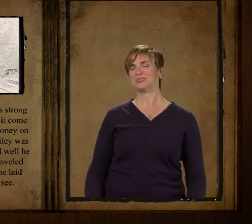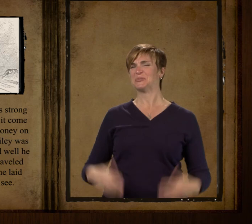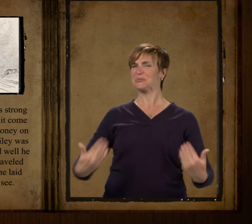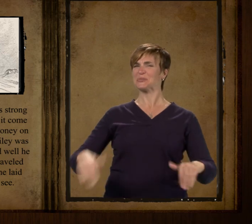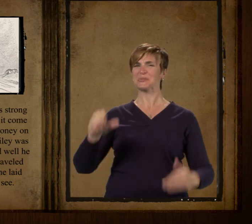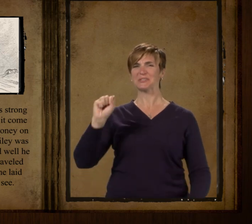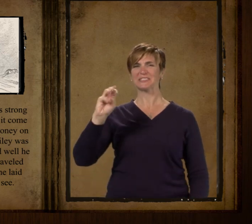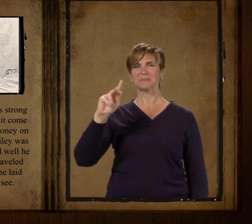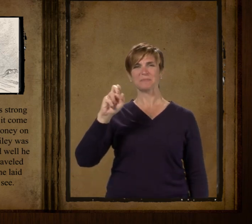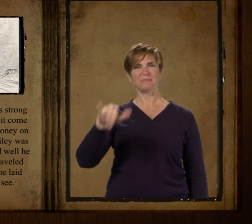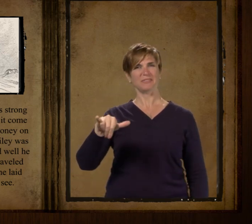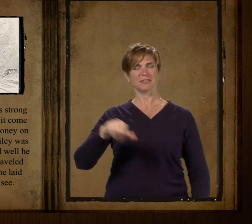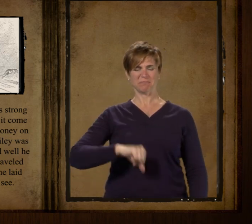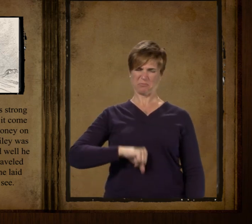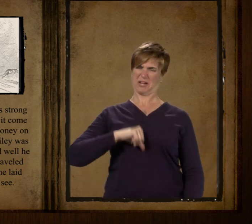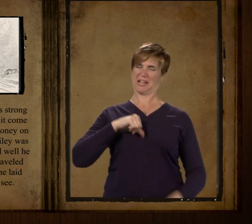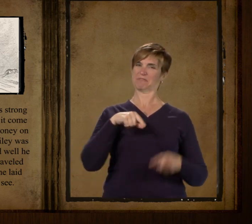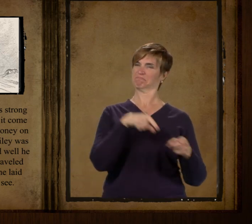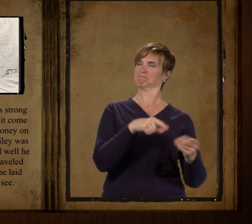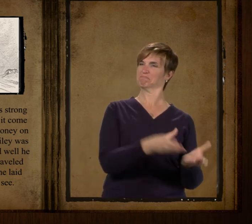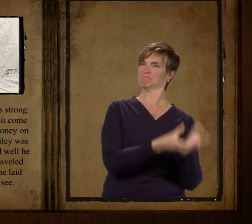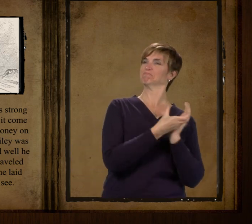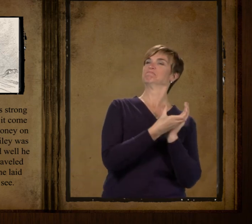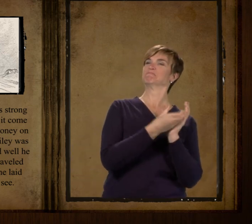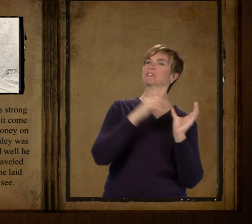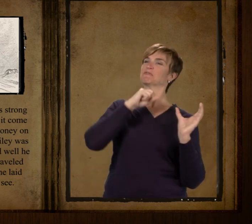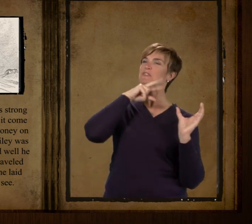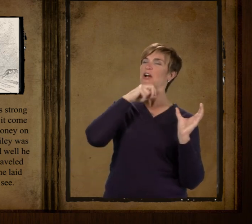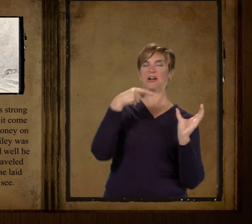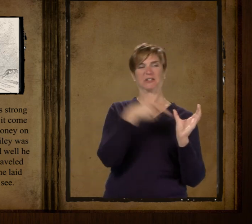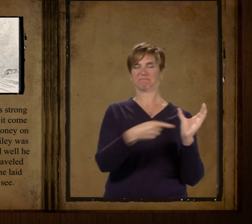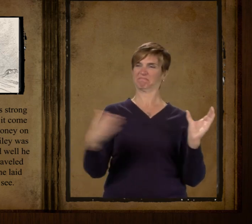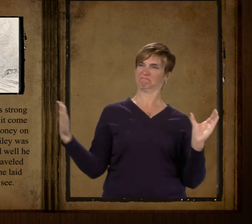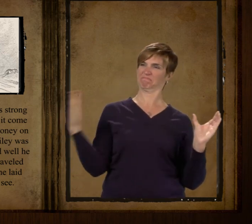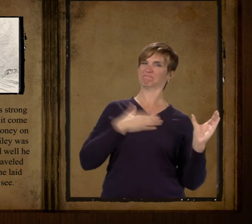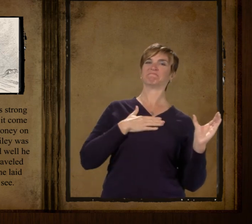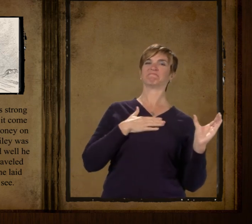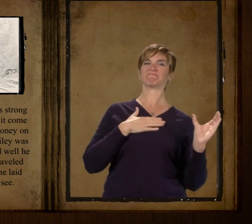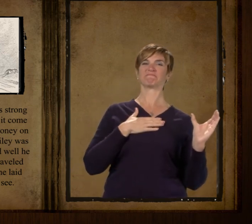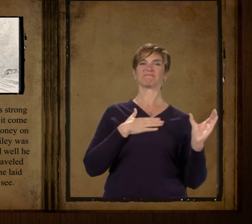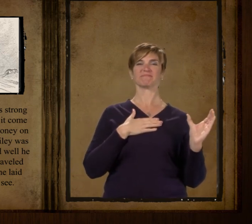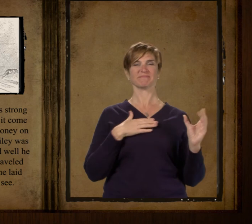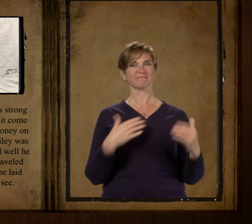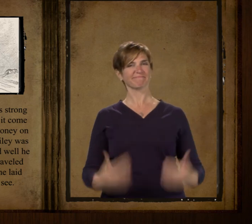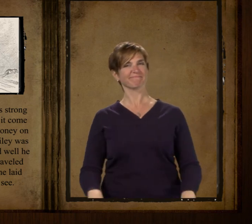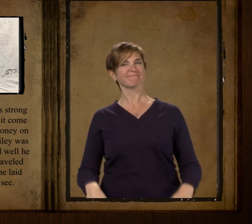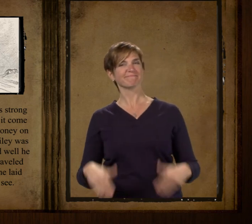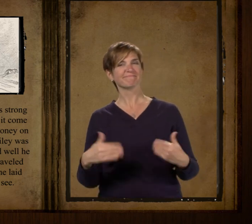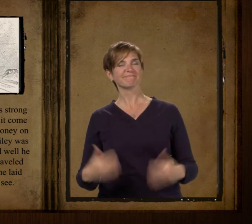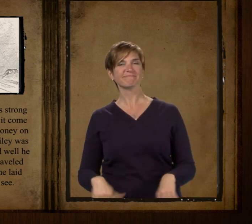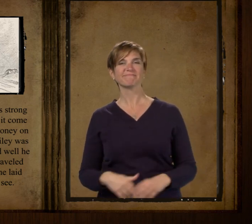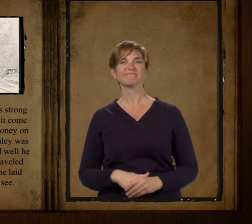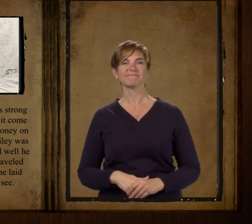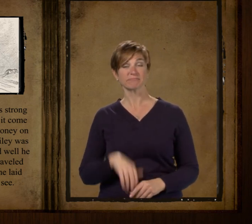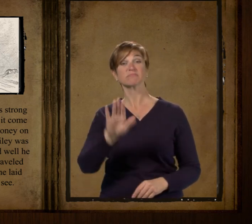ante up money on him as long as he had a red smiley was monstrous proud of his frog